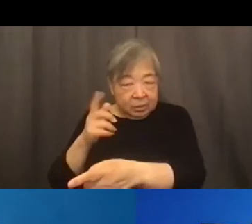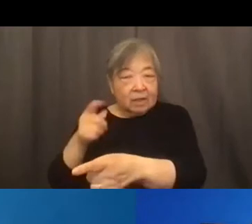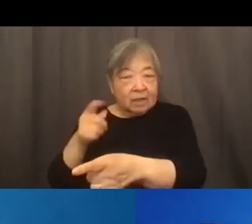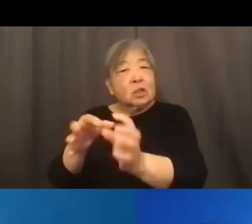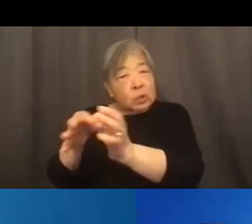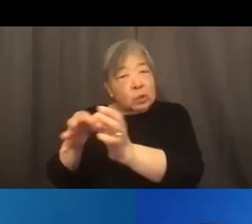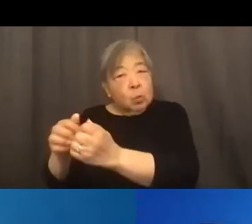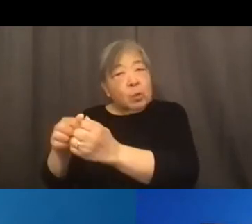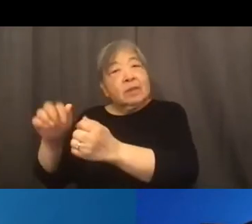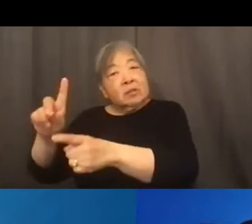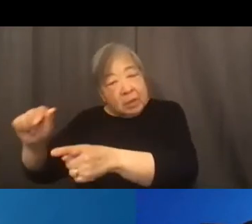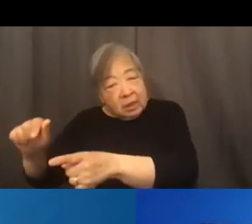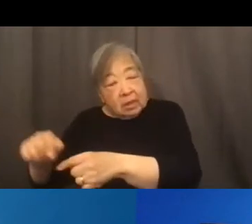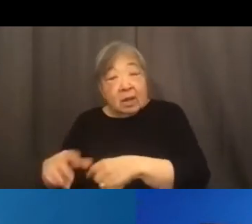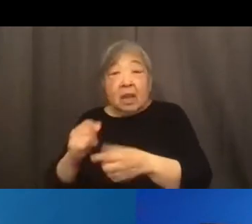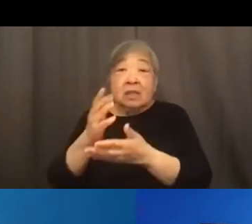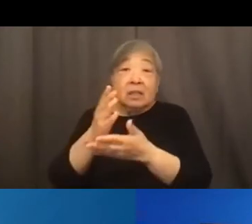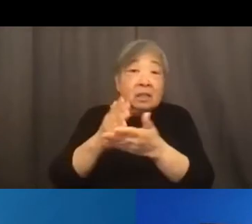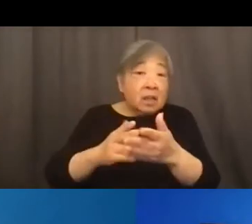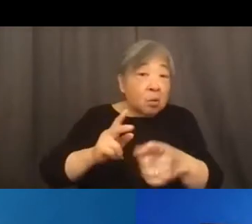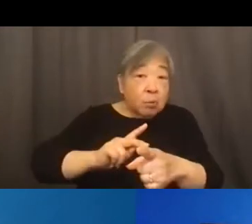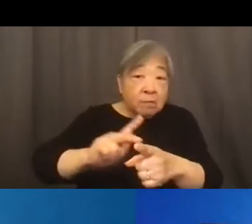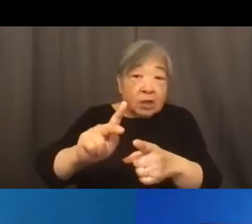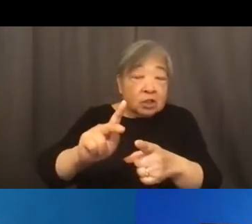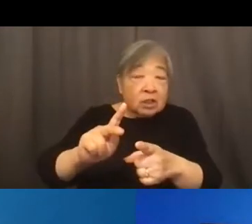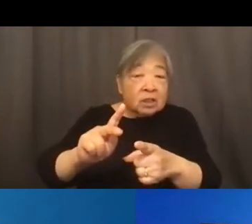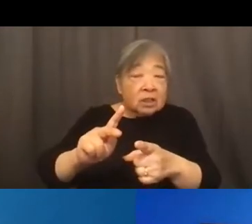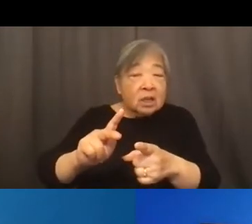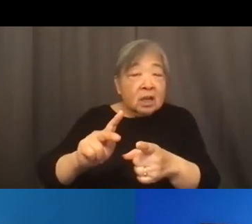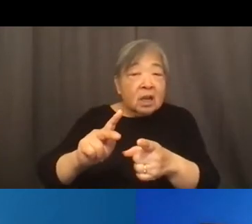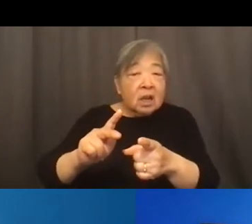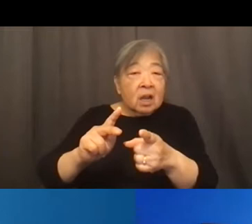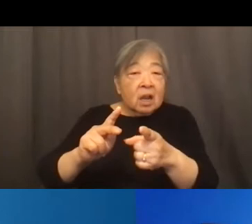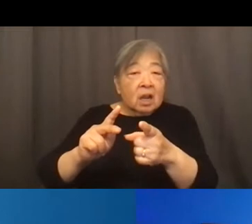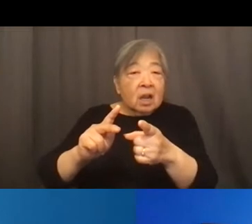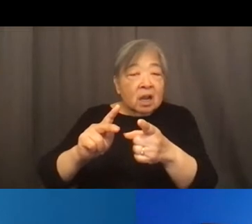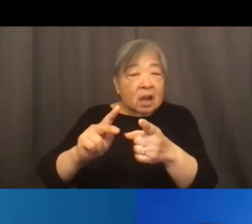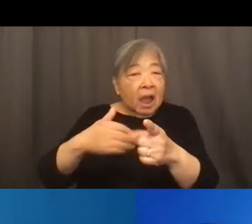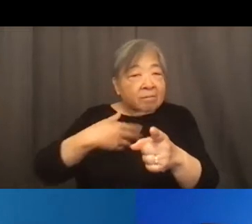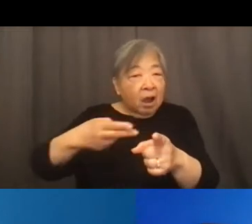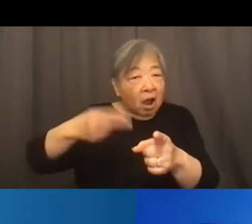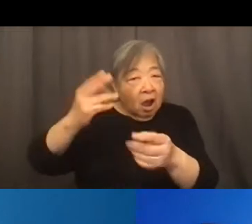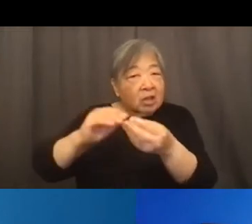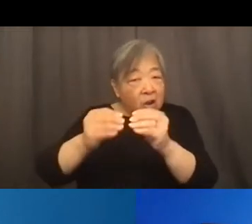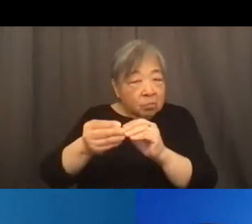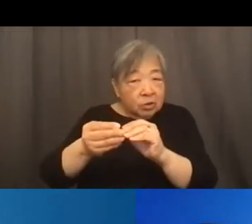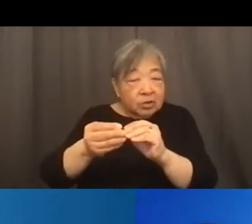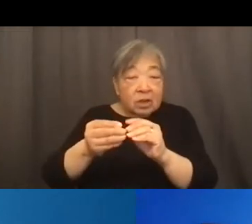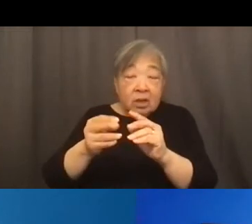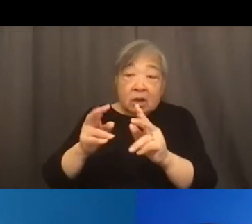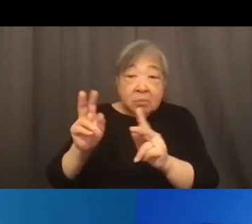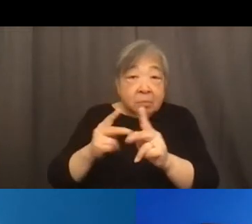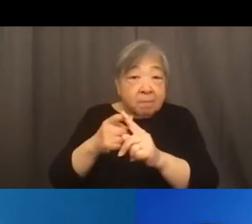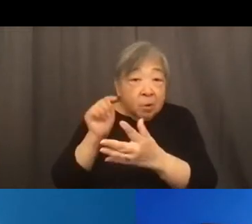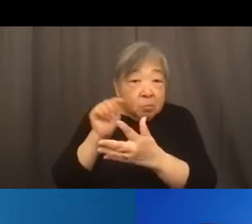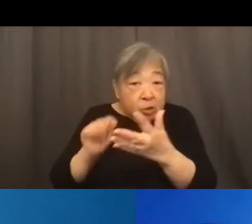that are represented disproportionately by people from certain races